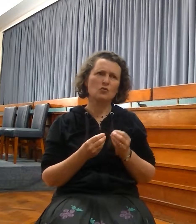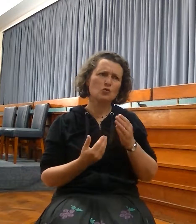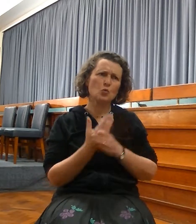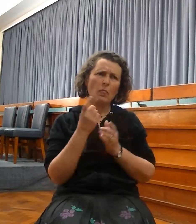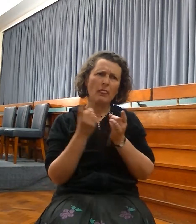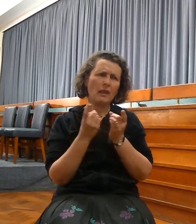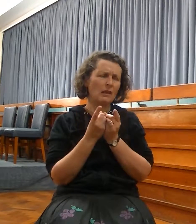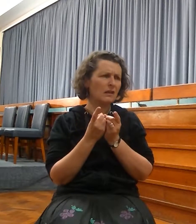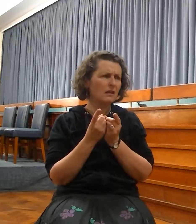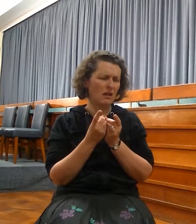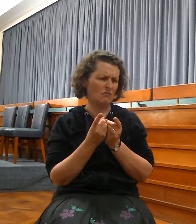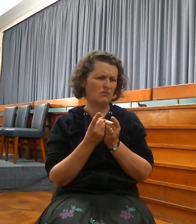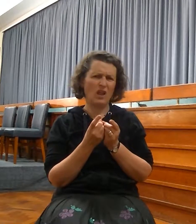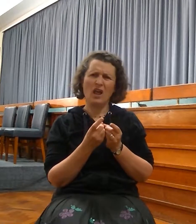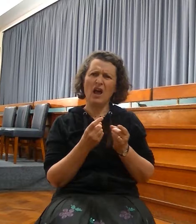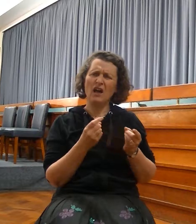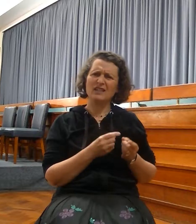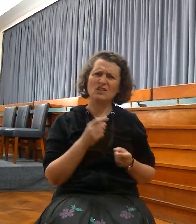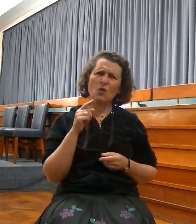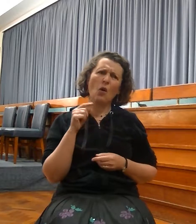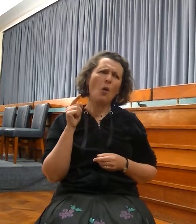of the most mysterious verses of the Bible.